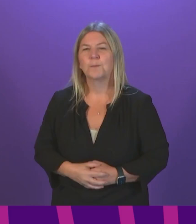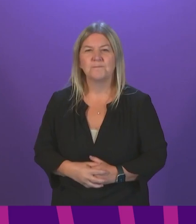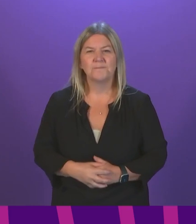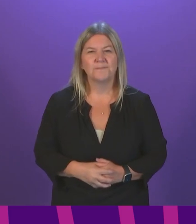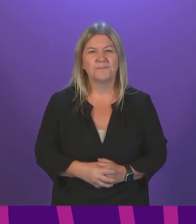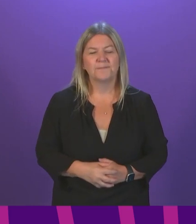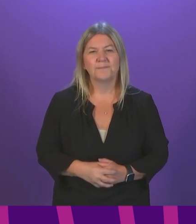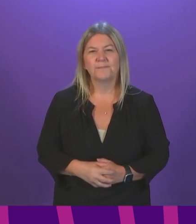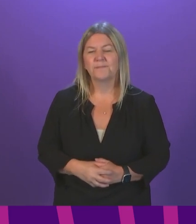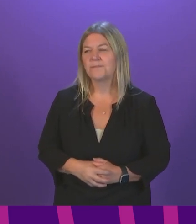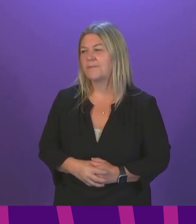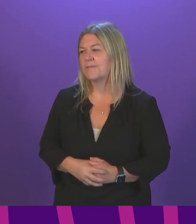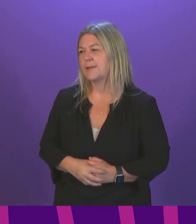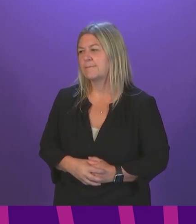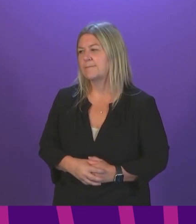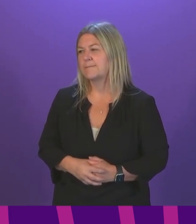Thank you. you.